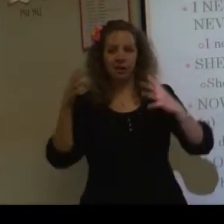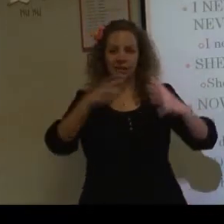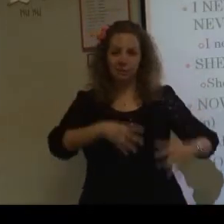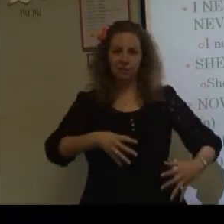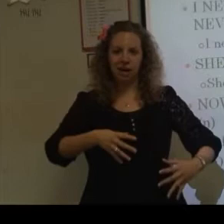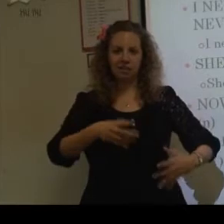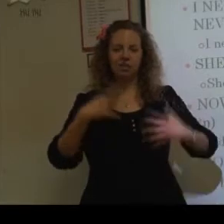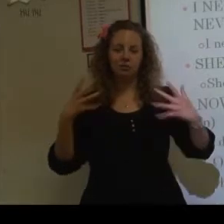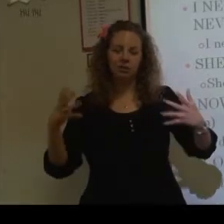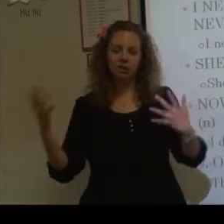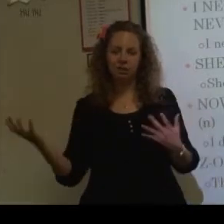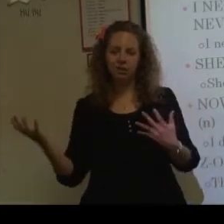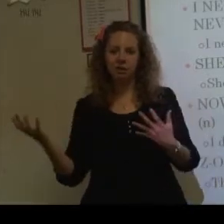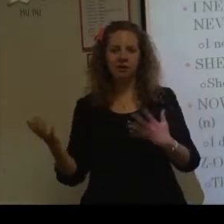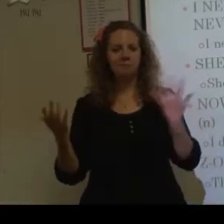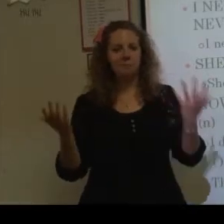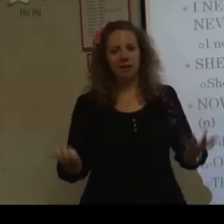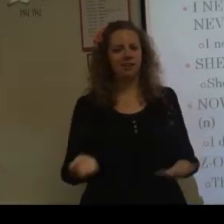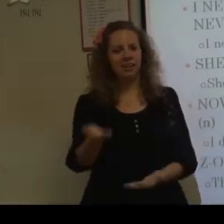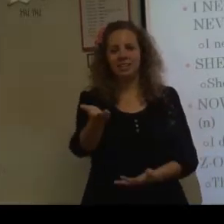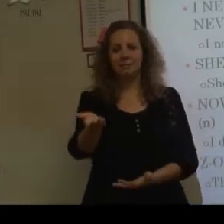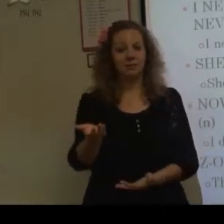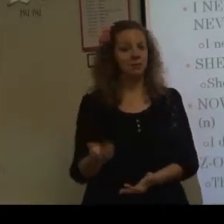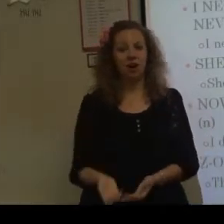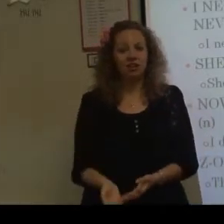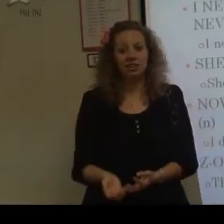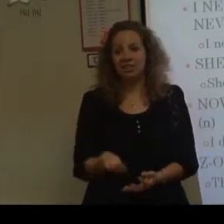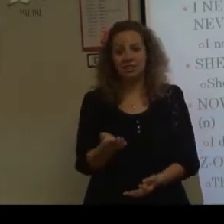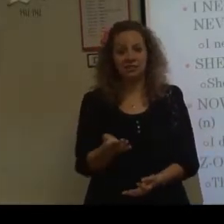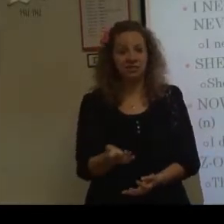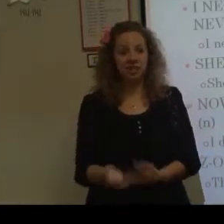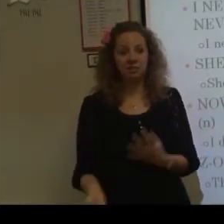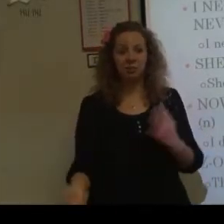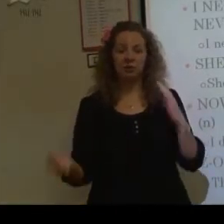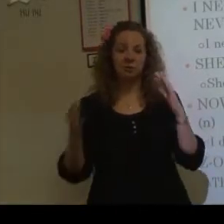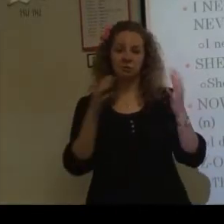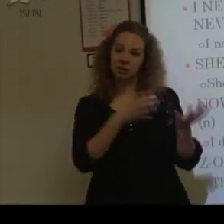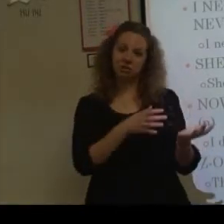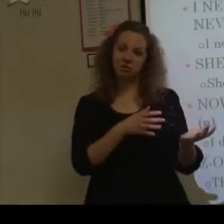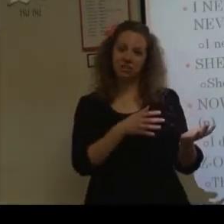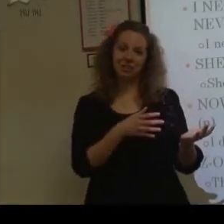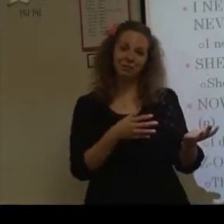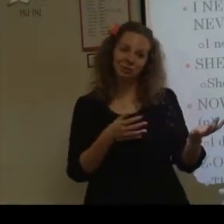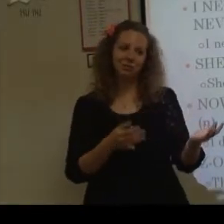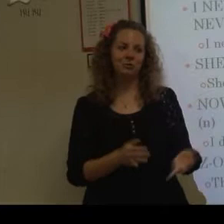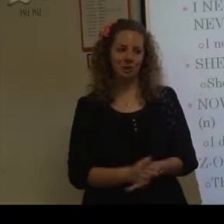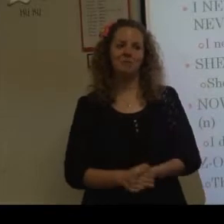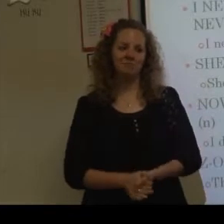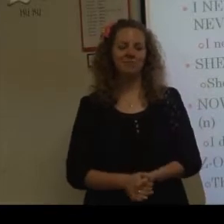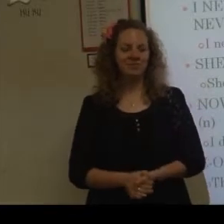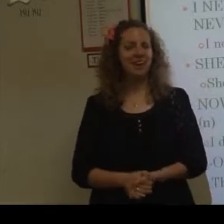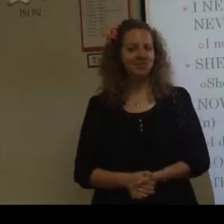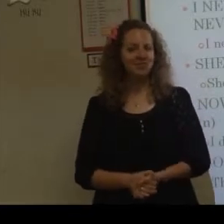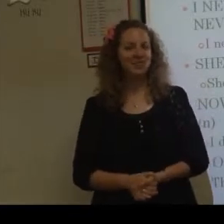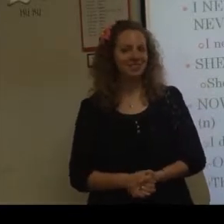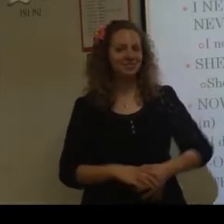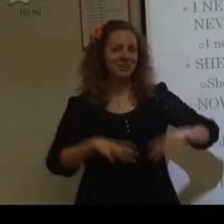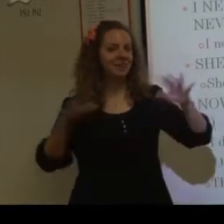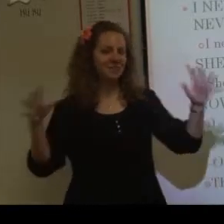The way that people actually use the language. But a lot of times. And there are just like different signs. Or it could be a regional sign too. So yeah. There's lots of like